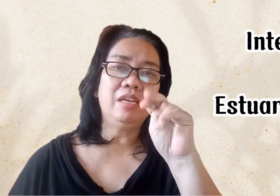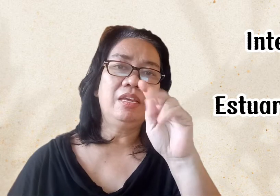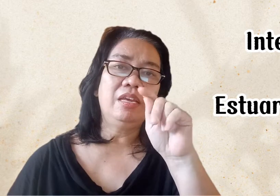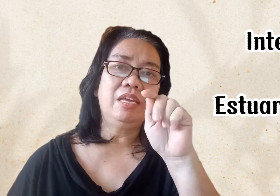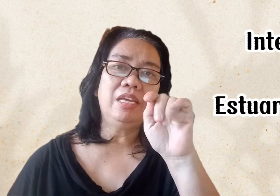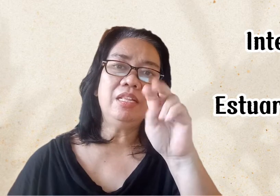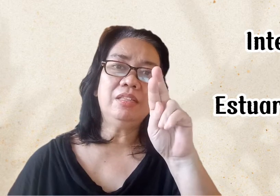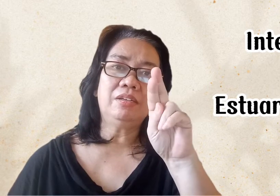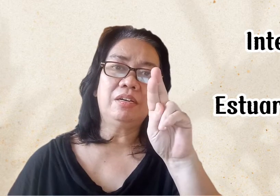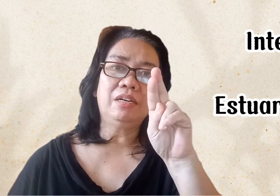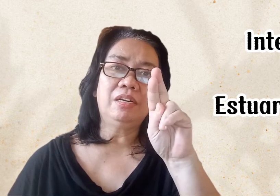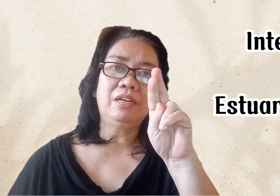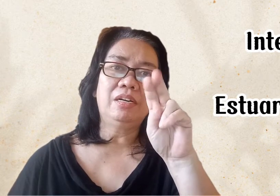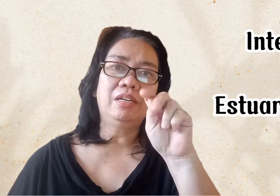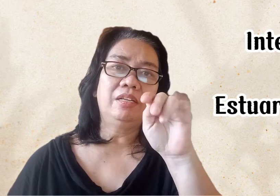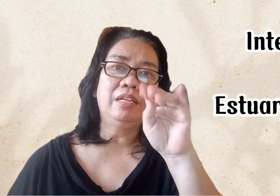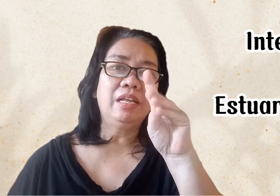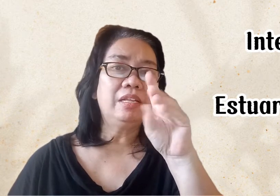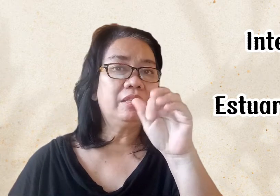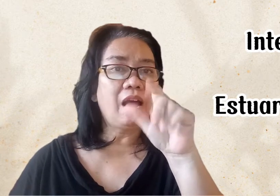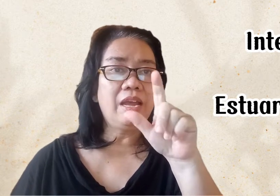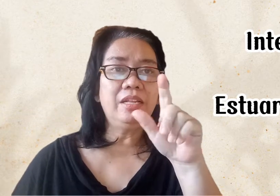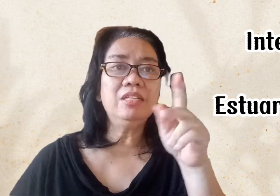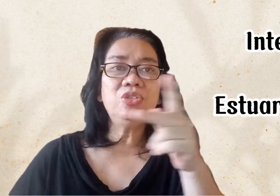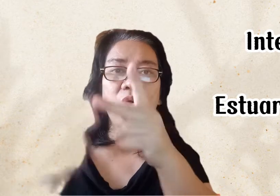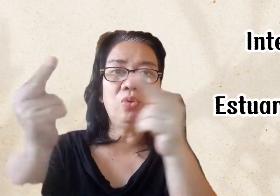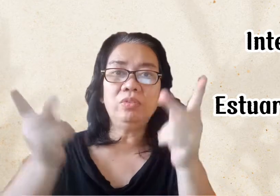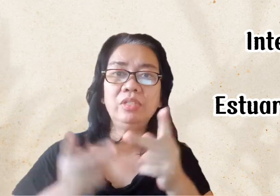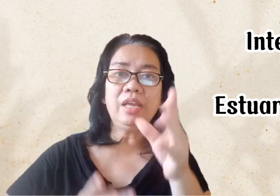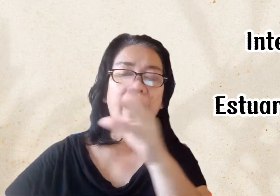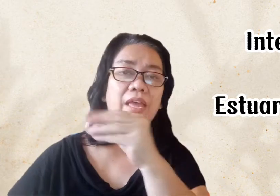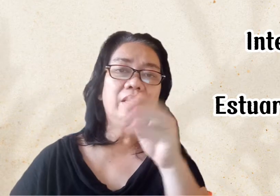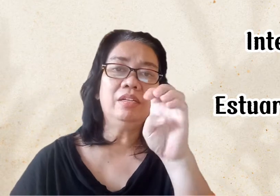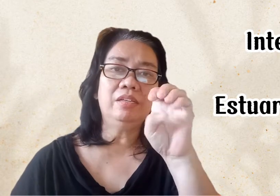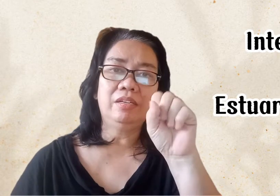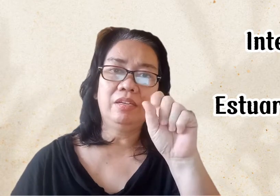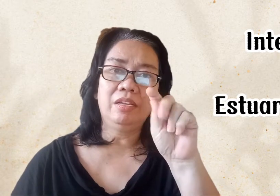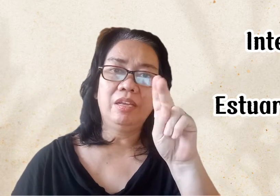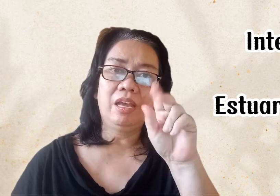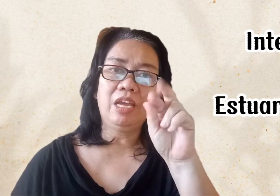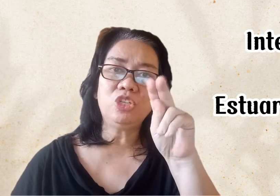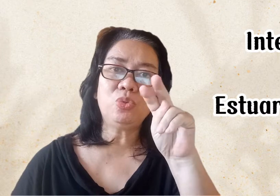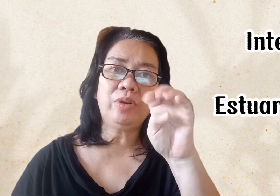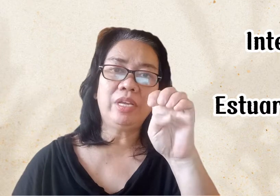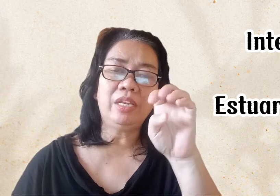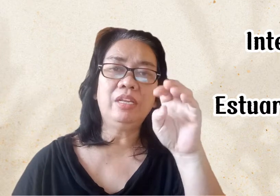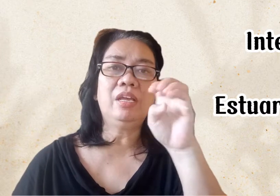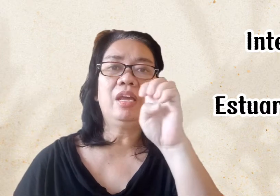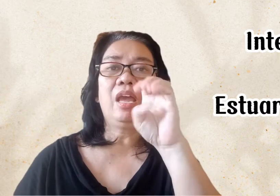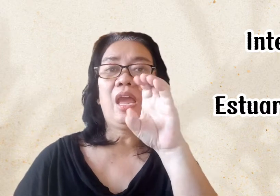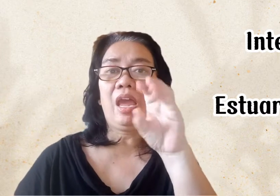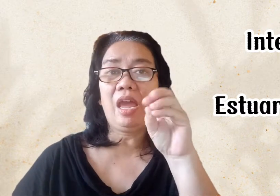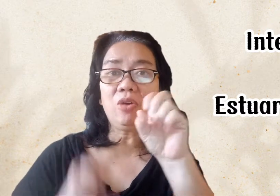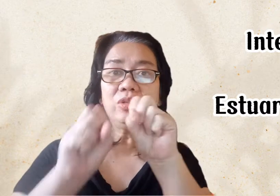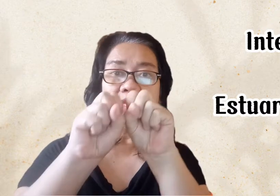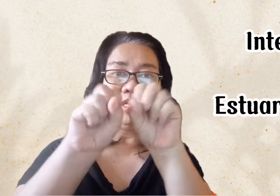intertidal zone and estuarine